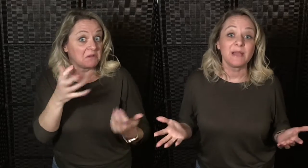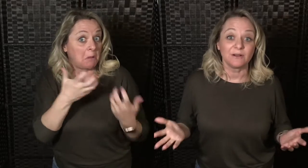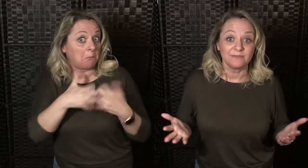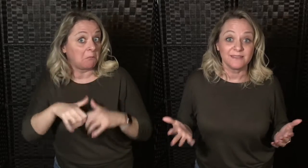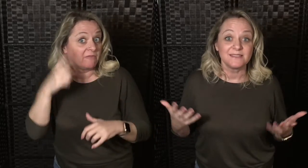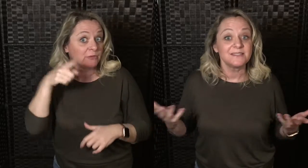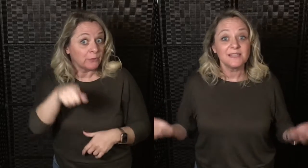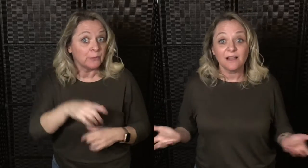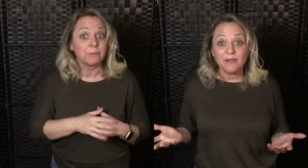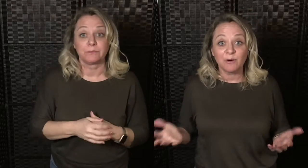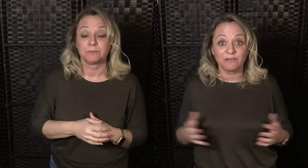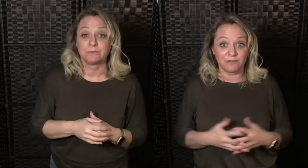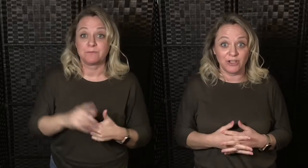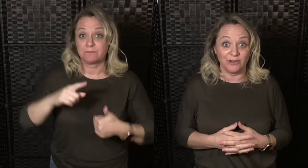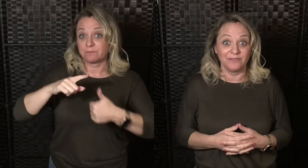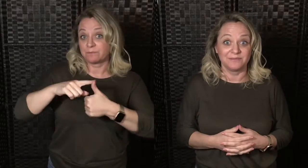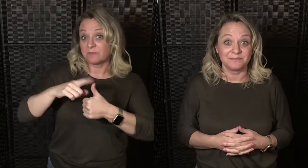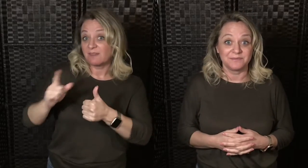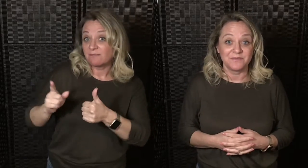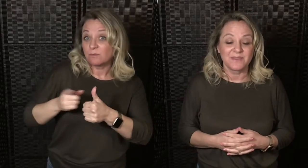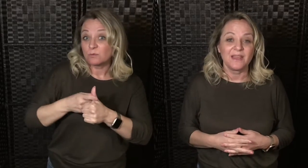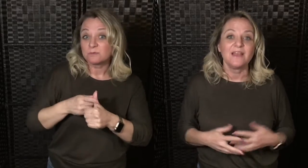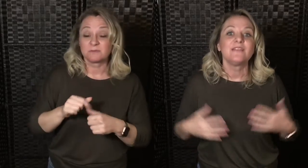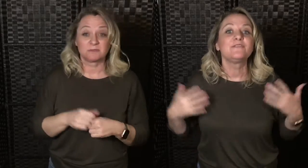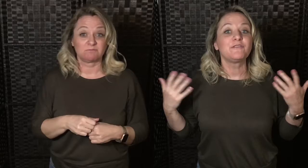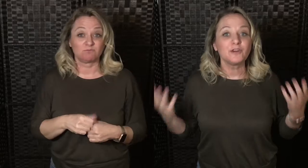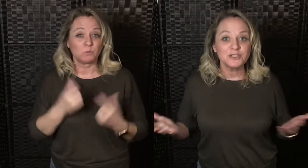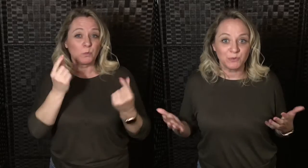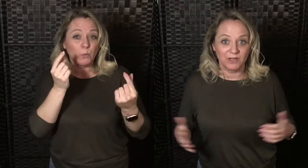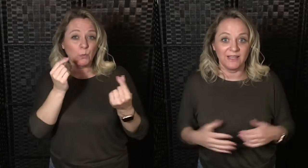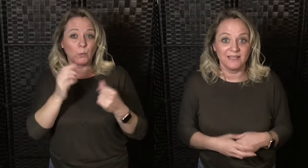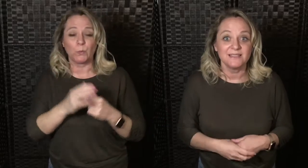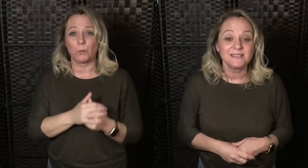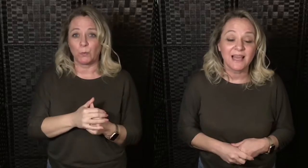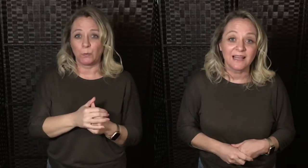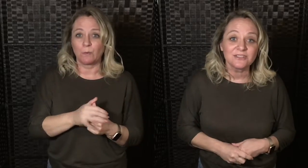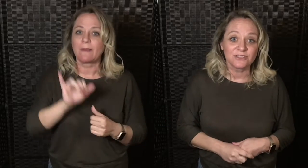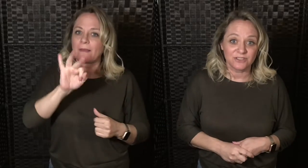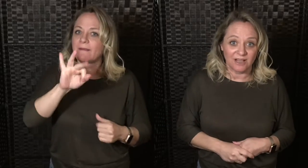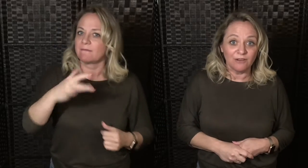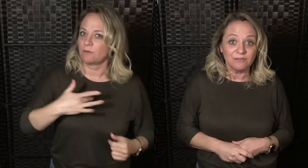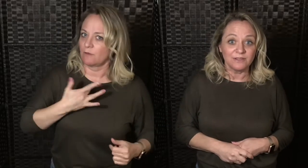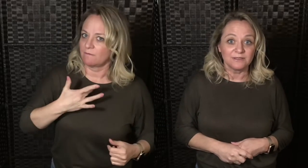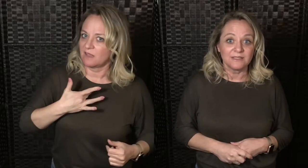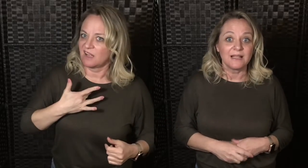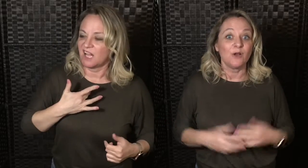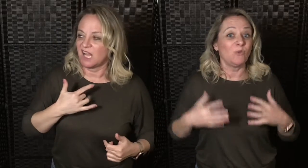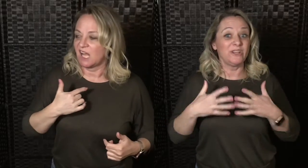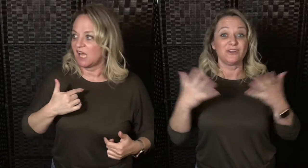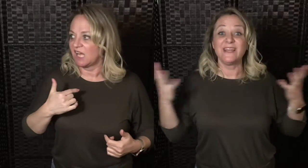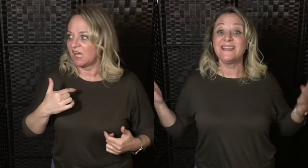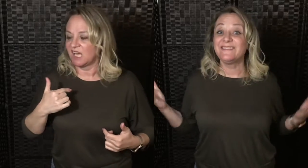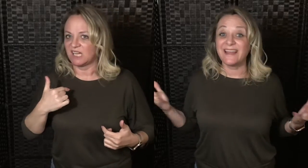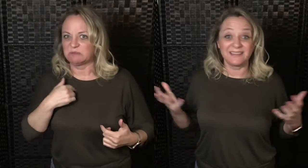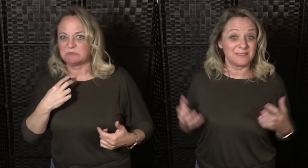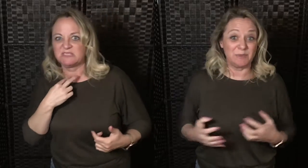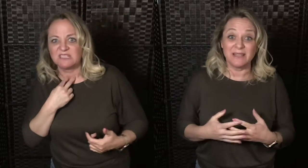out. See how they work for you. The first one is to ask yourself when you're in that space